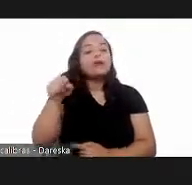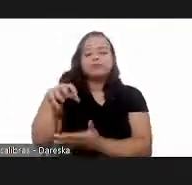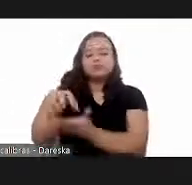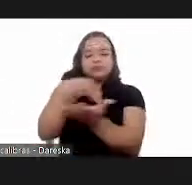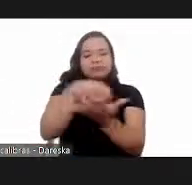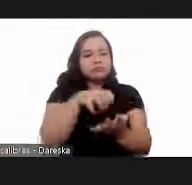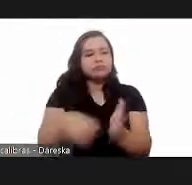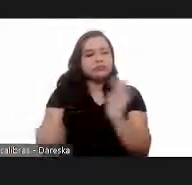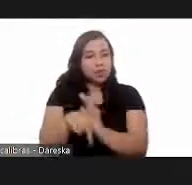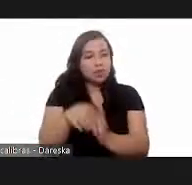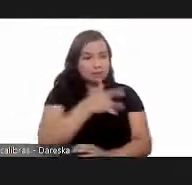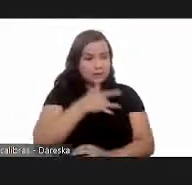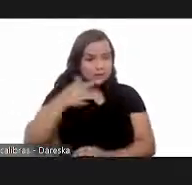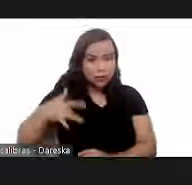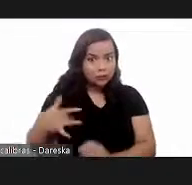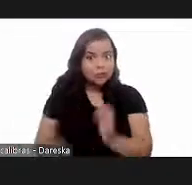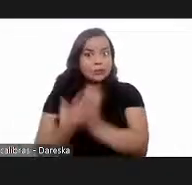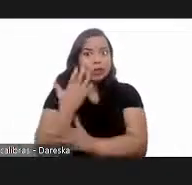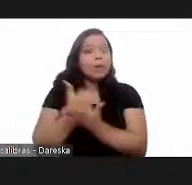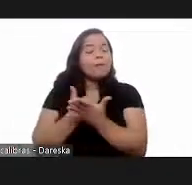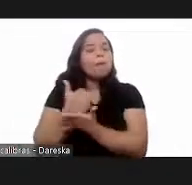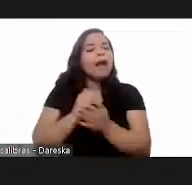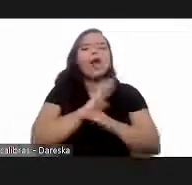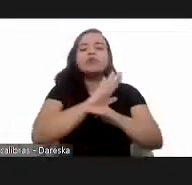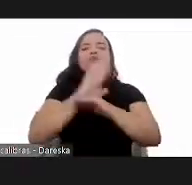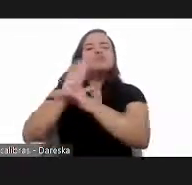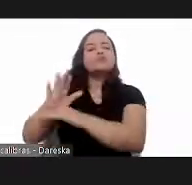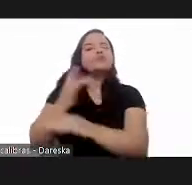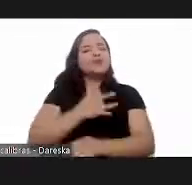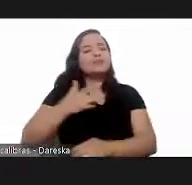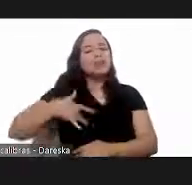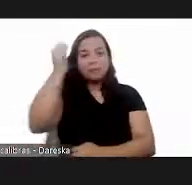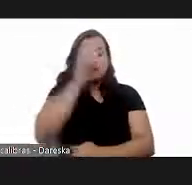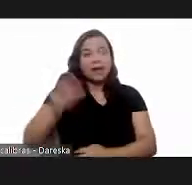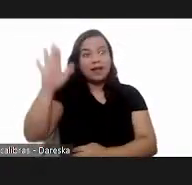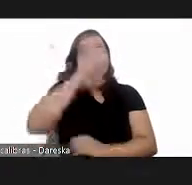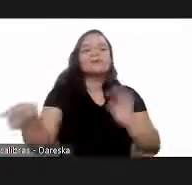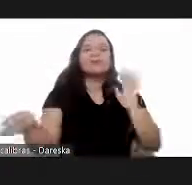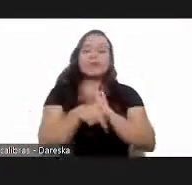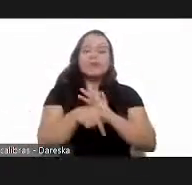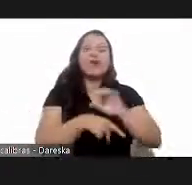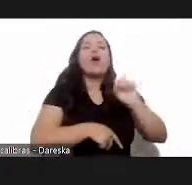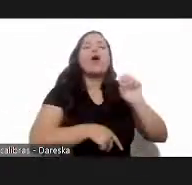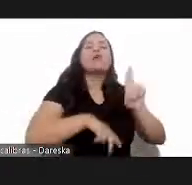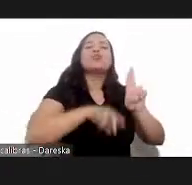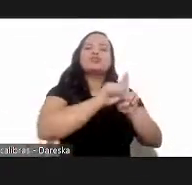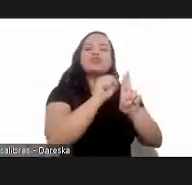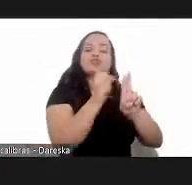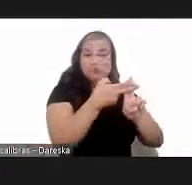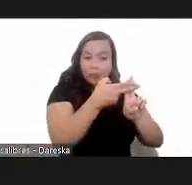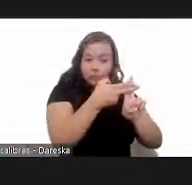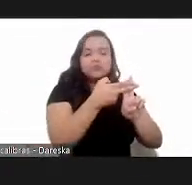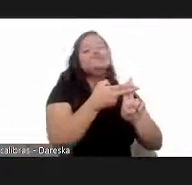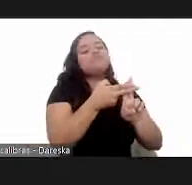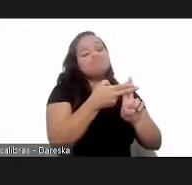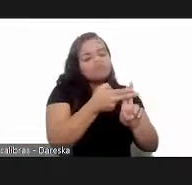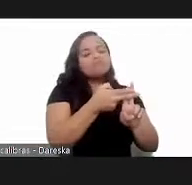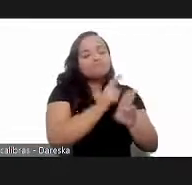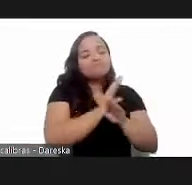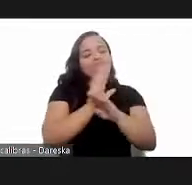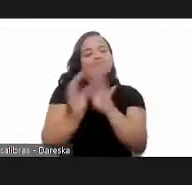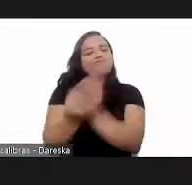foundations for what we have today in public health in Brazil, Brazil, which is the Unified Health System, SUS, on April 14.